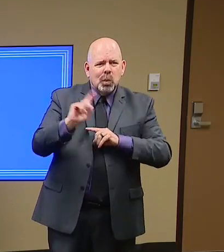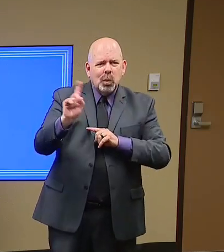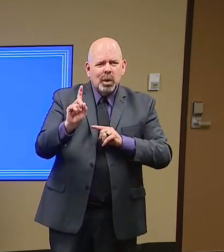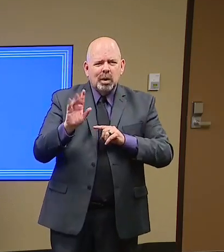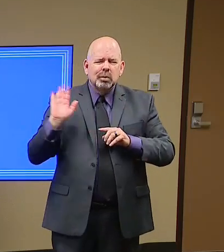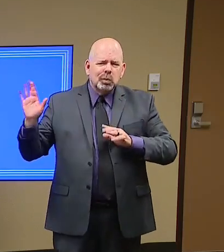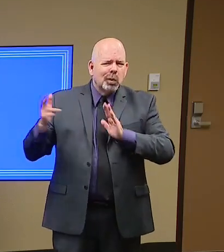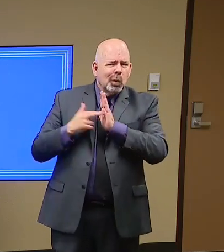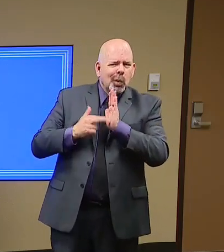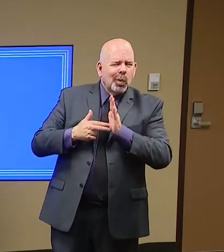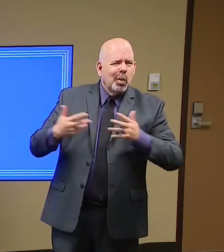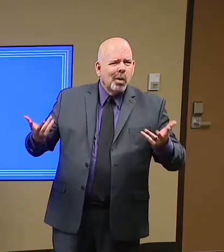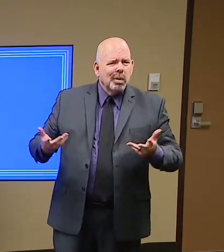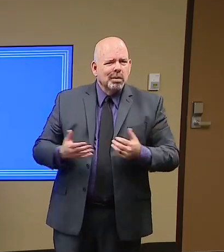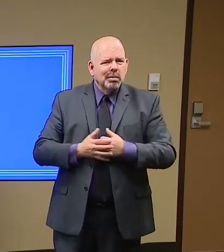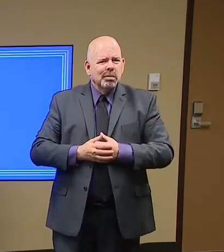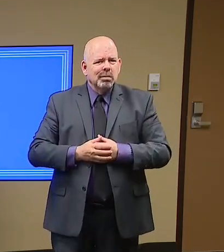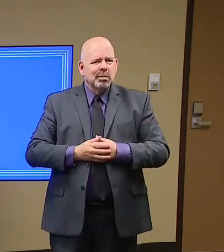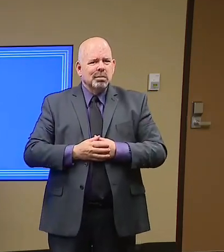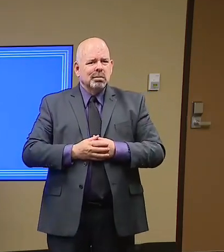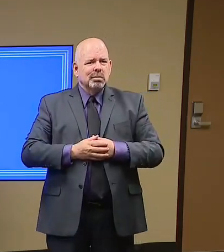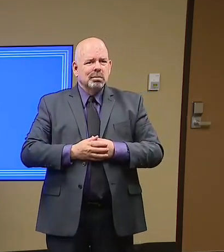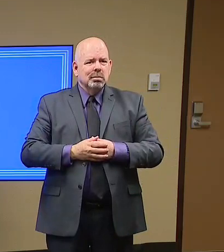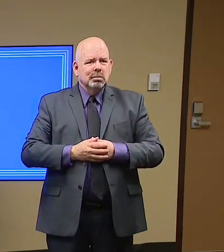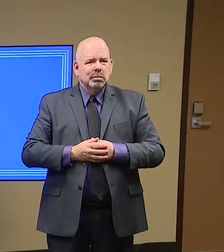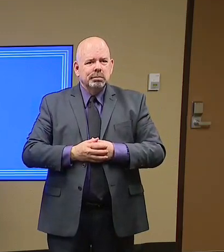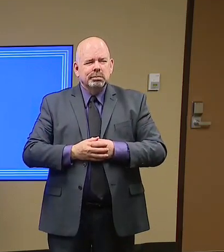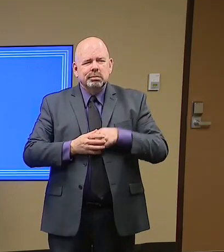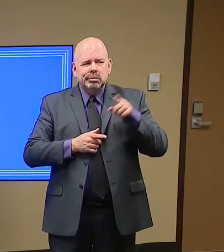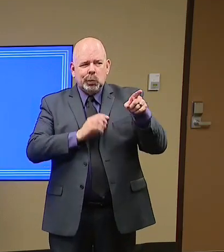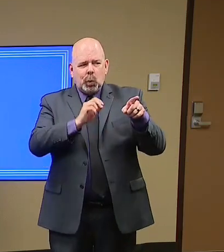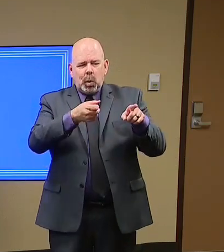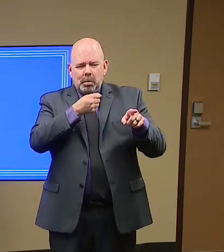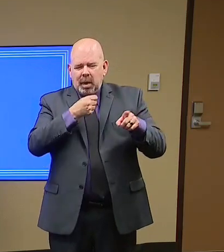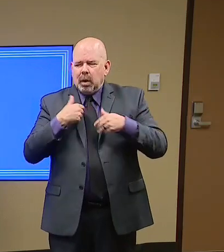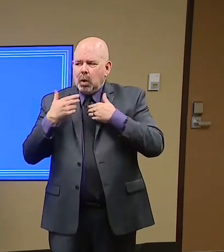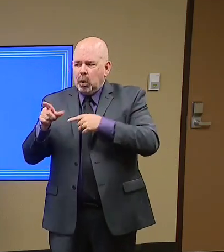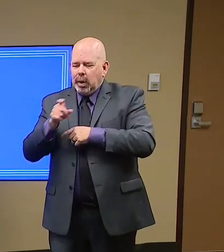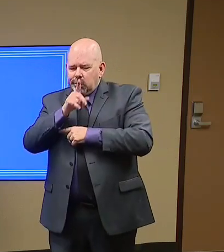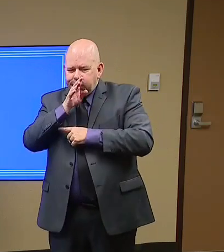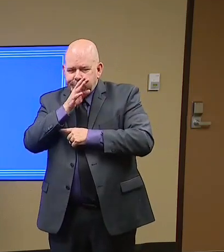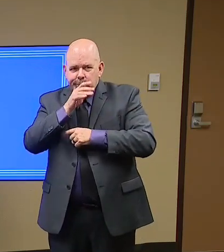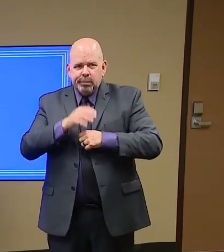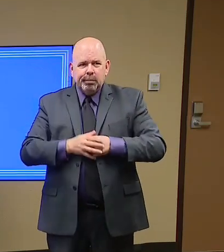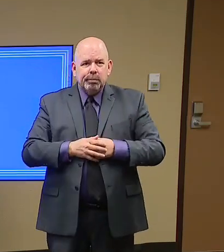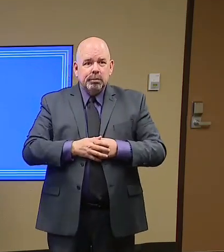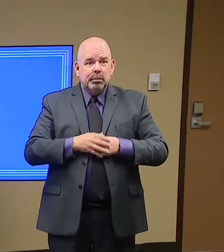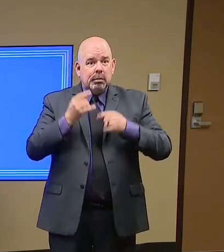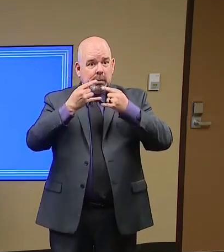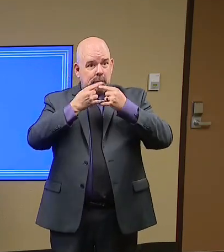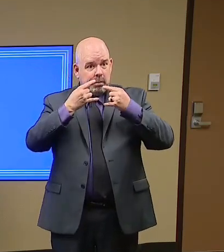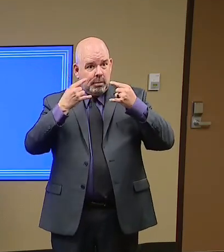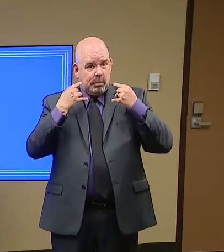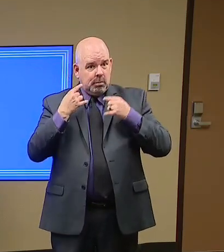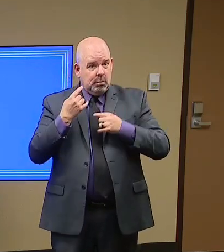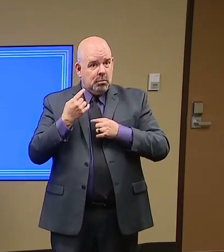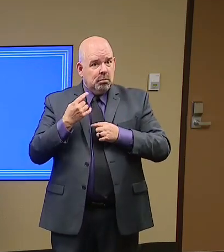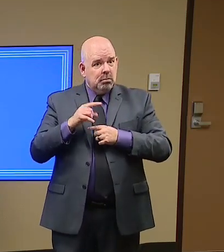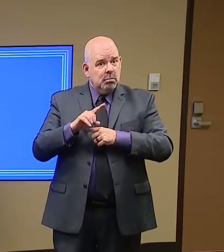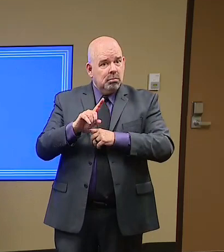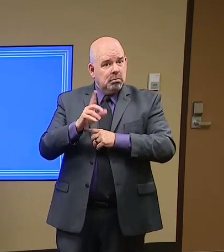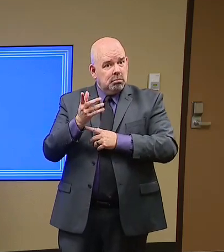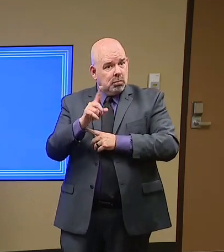I'm going to repeat that question since he's not Mike. The question was about masking. As businesses do their,